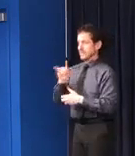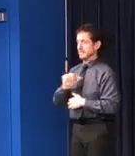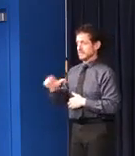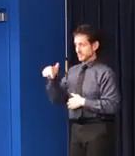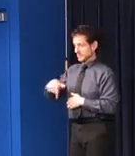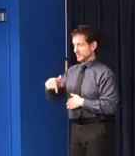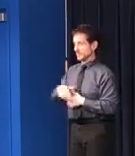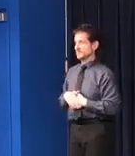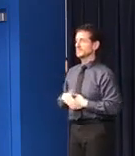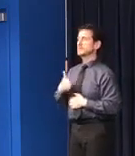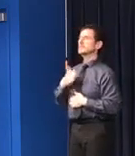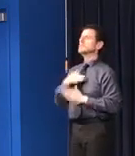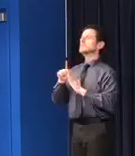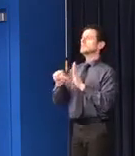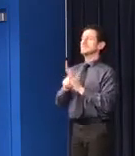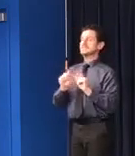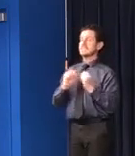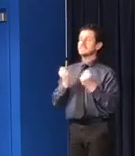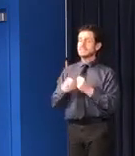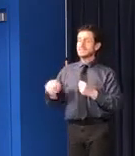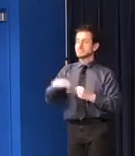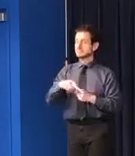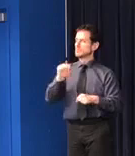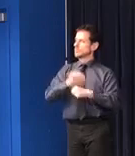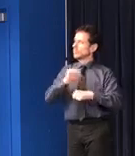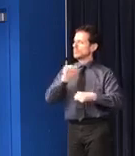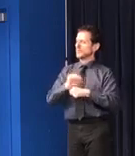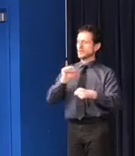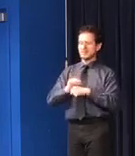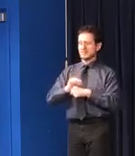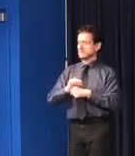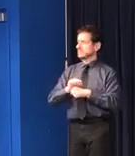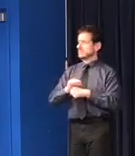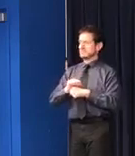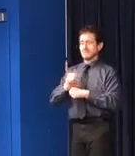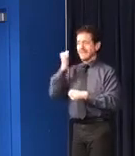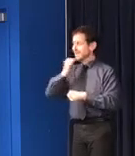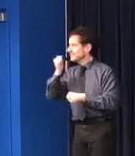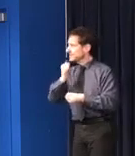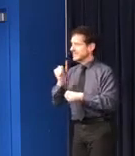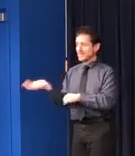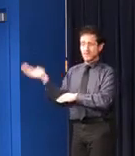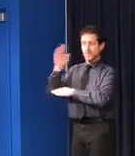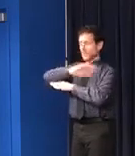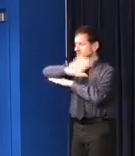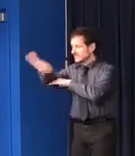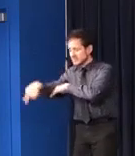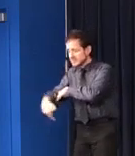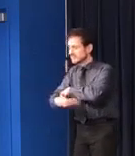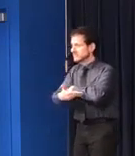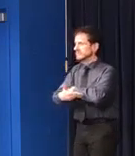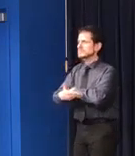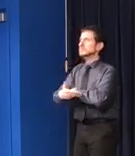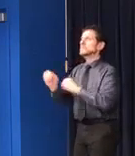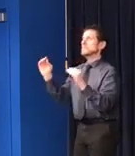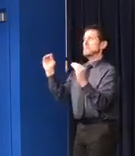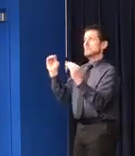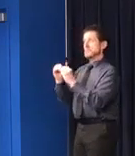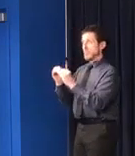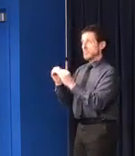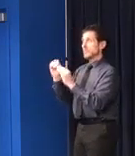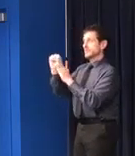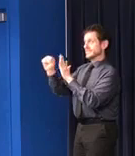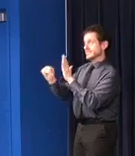state team and their hustle and working all hours of the day and night, we received another shipment of